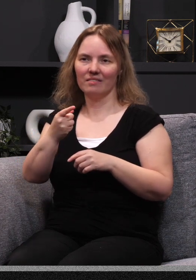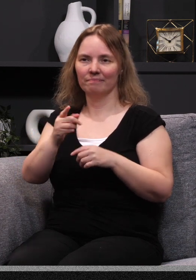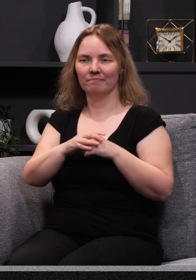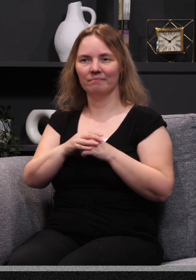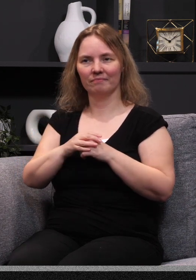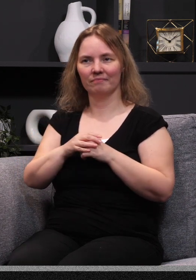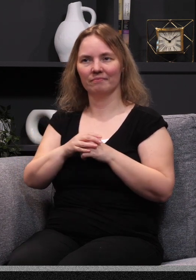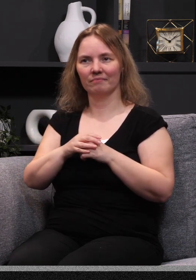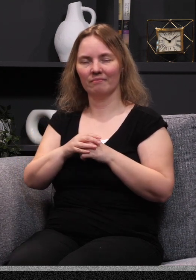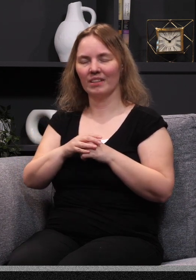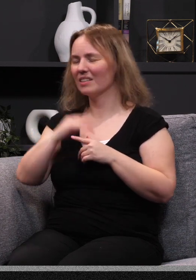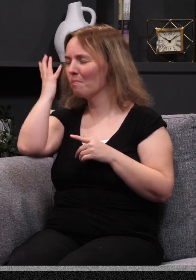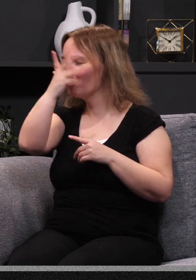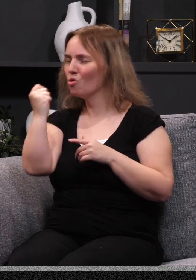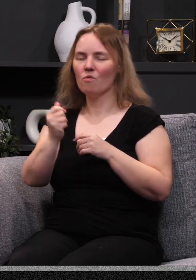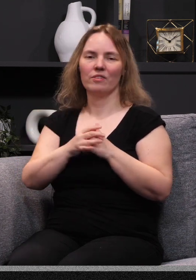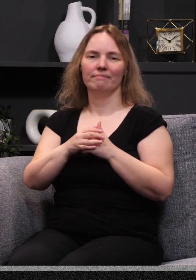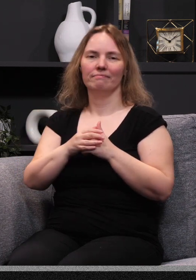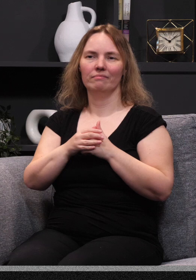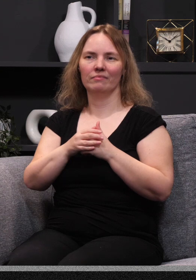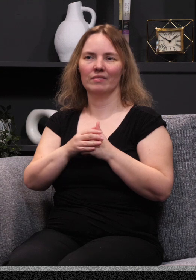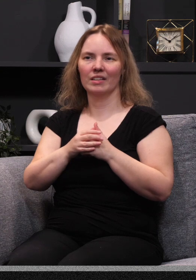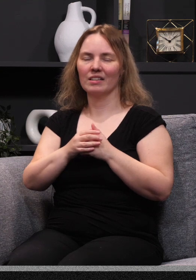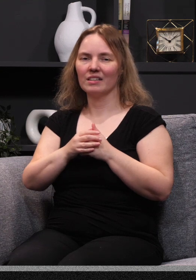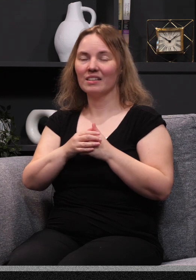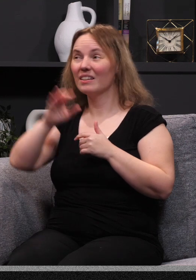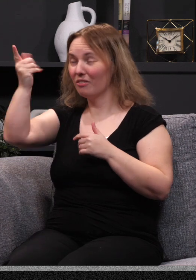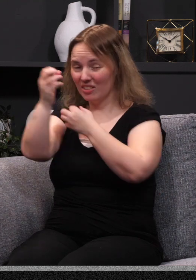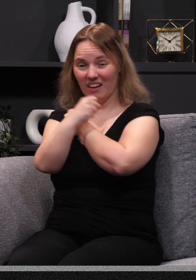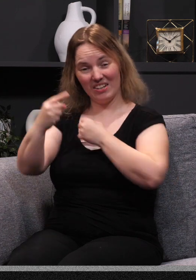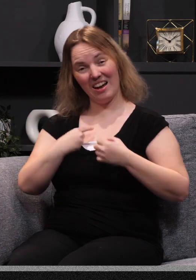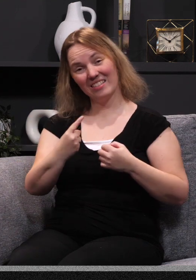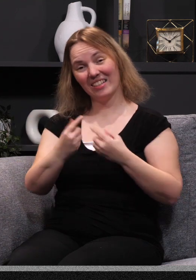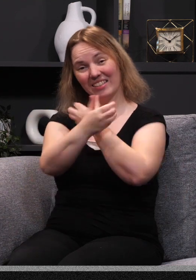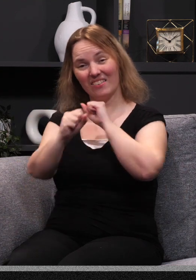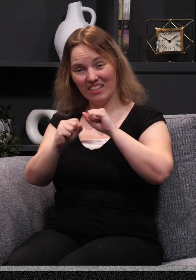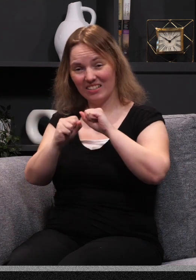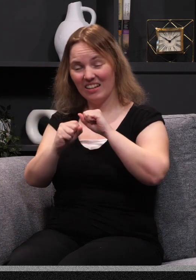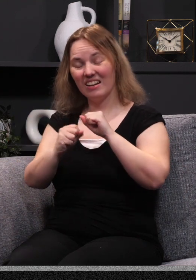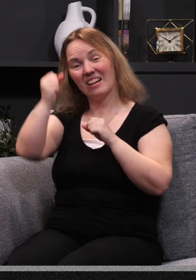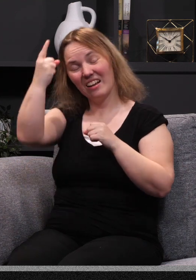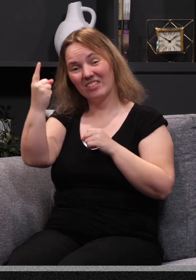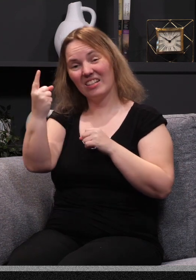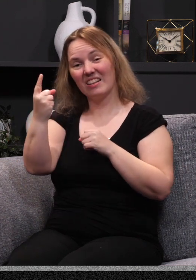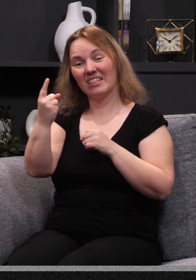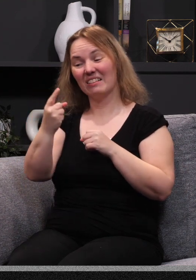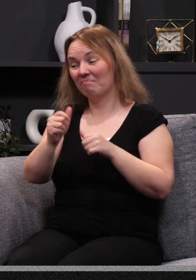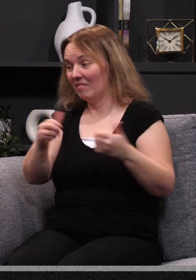because God first loved us. That is beautiful. Not only did he first love us and that he saved us, but he wants us to understand that anything he